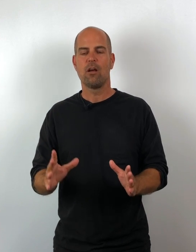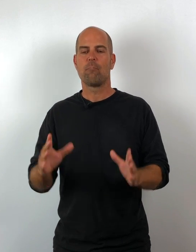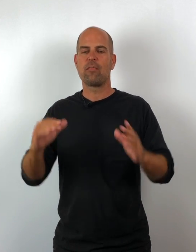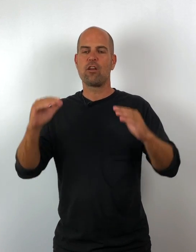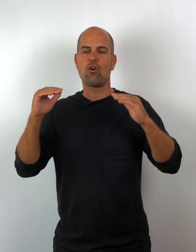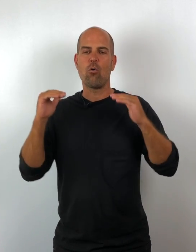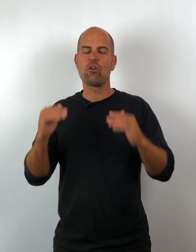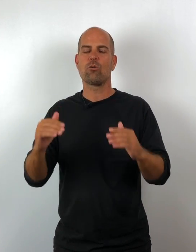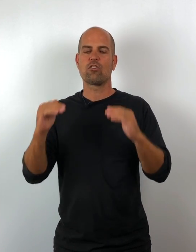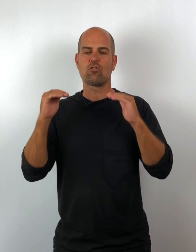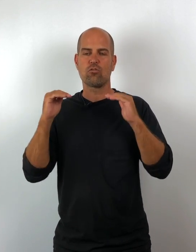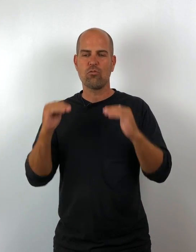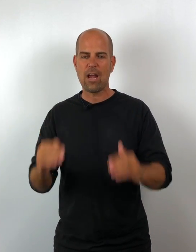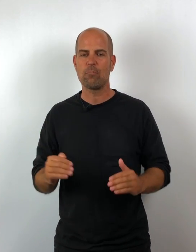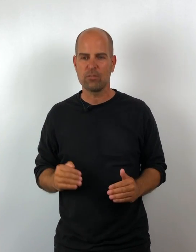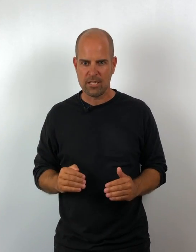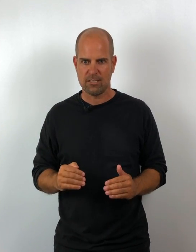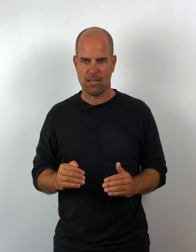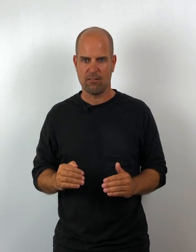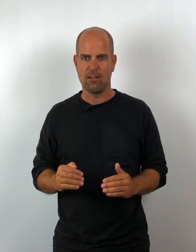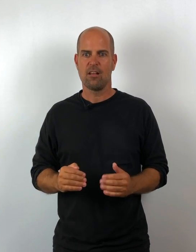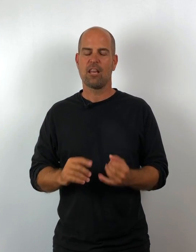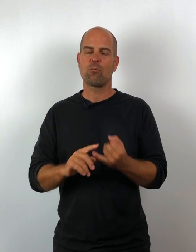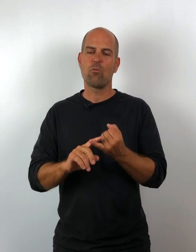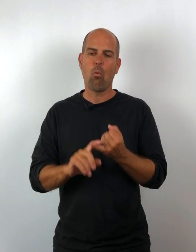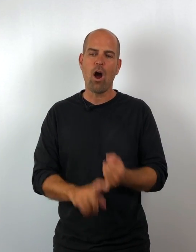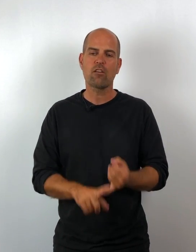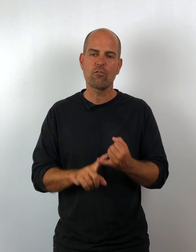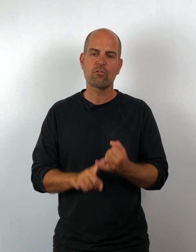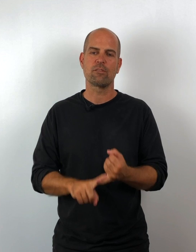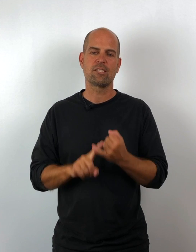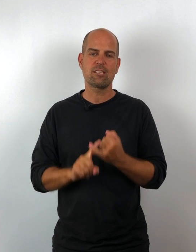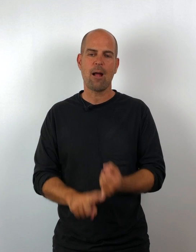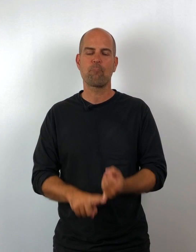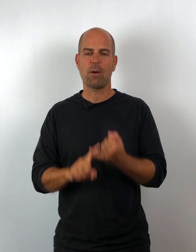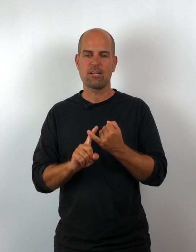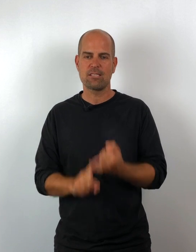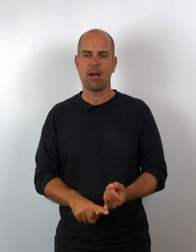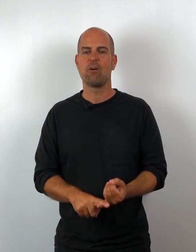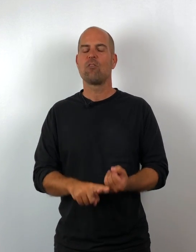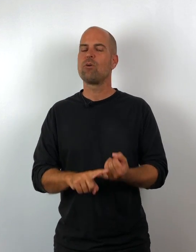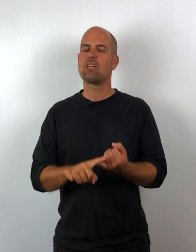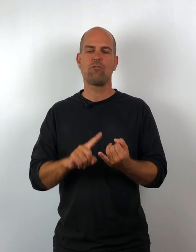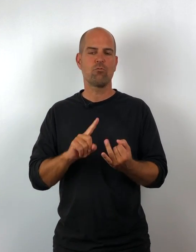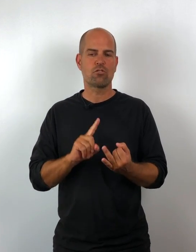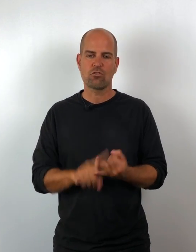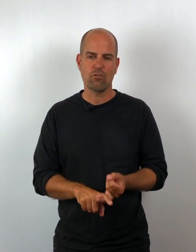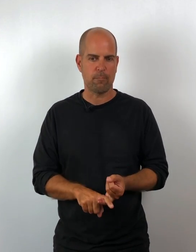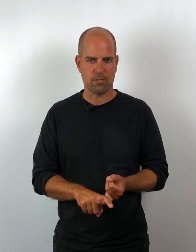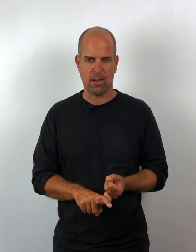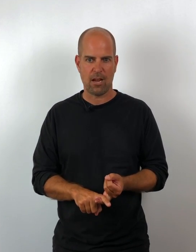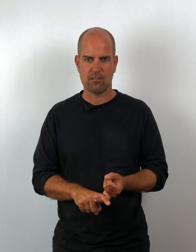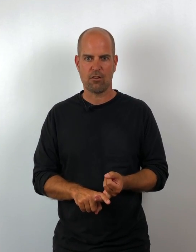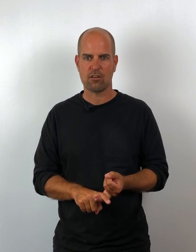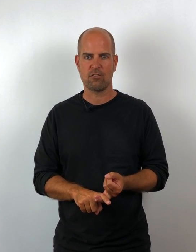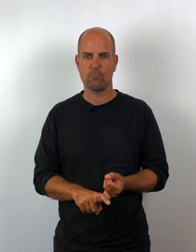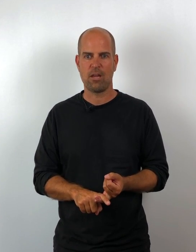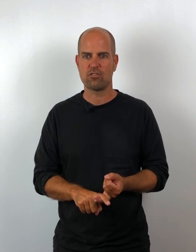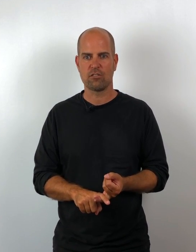but they go into incredible detail. Like we walk you through step by step. We give you scripts on how to talk to your patients.